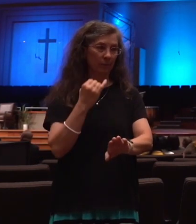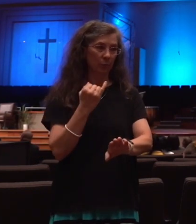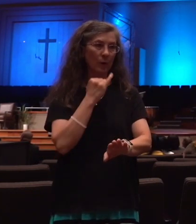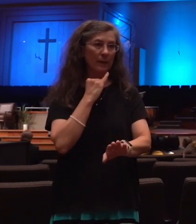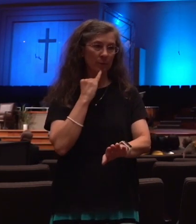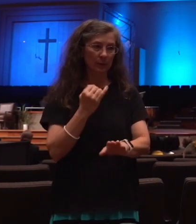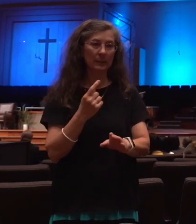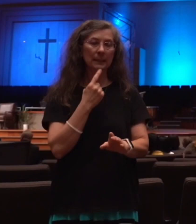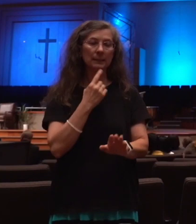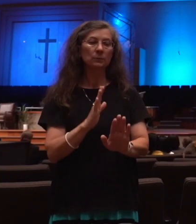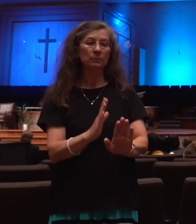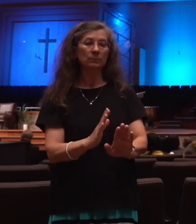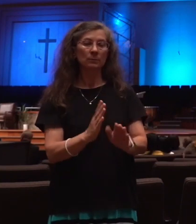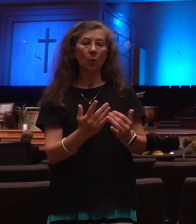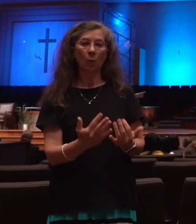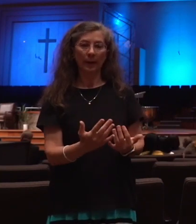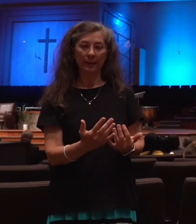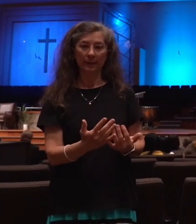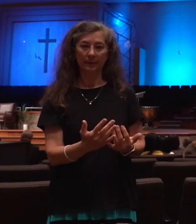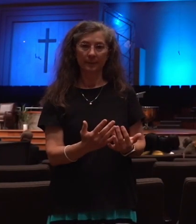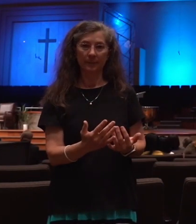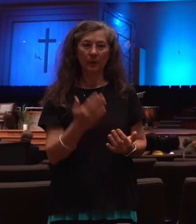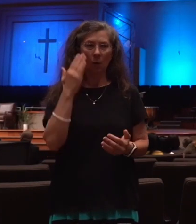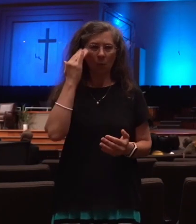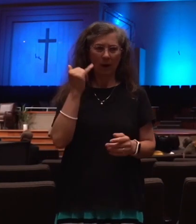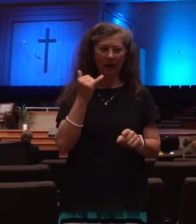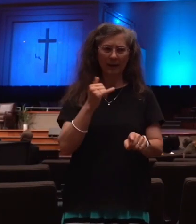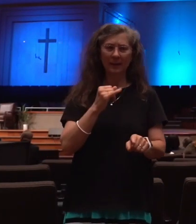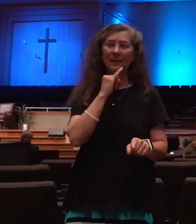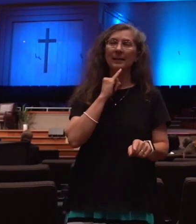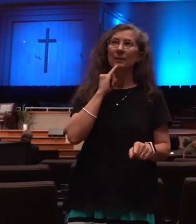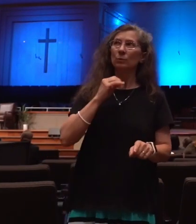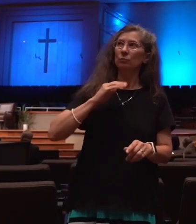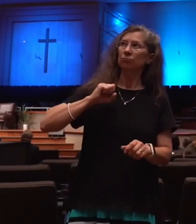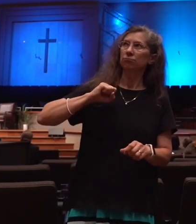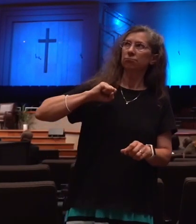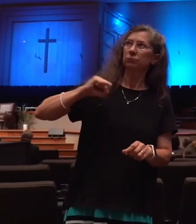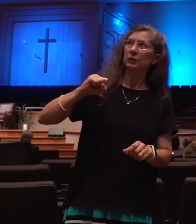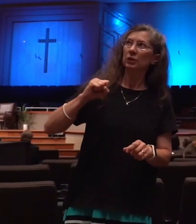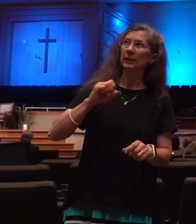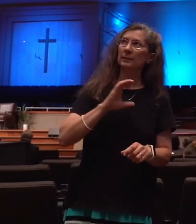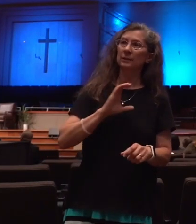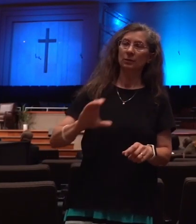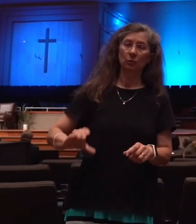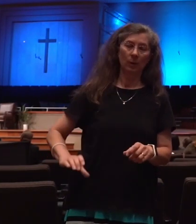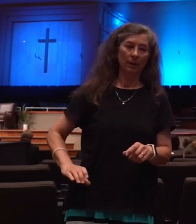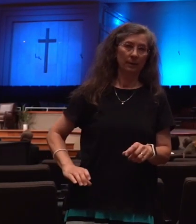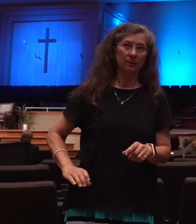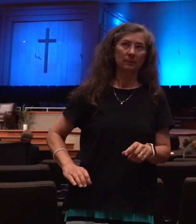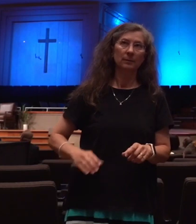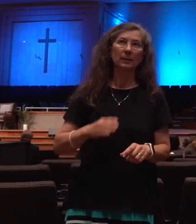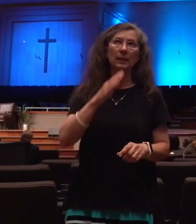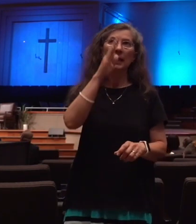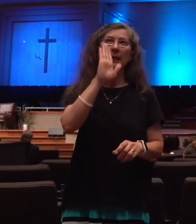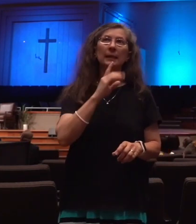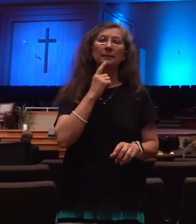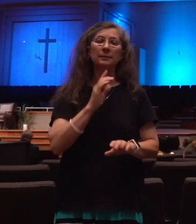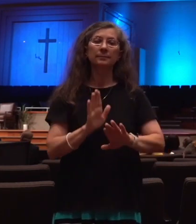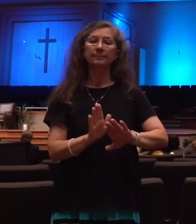partly that's because of their rejection of their Messiah. God puts them aside for a